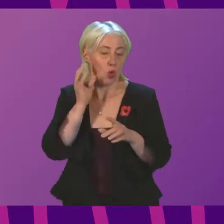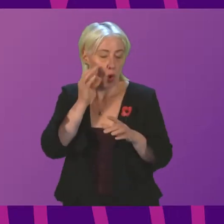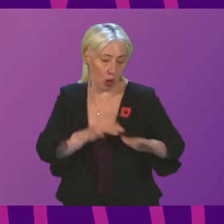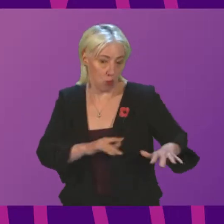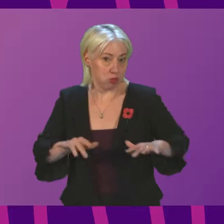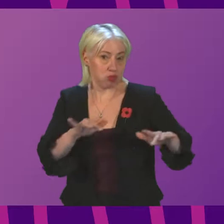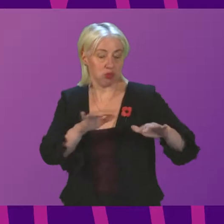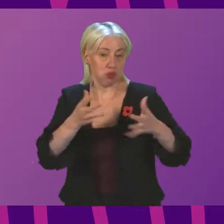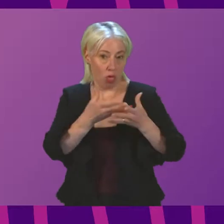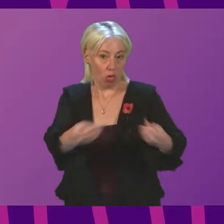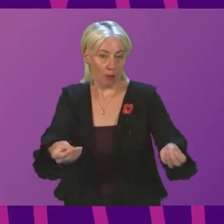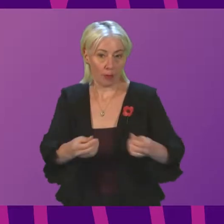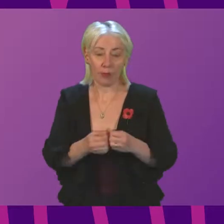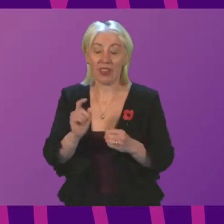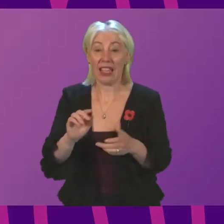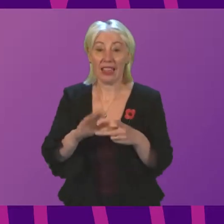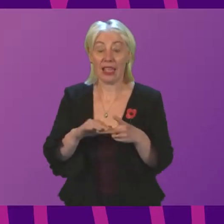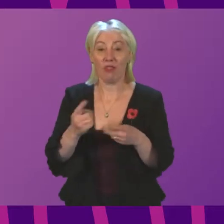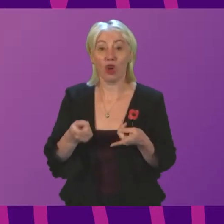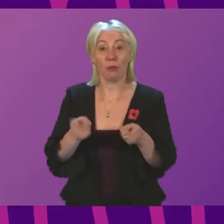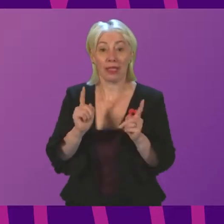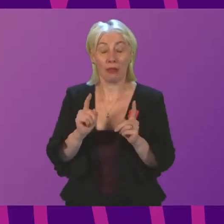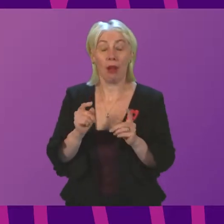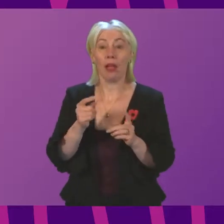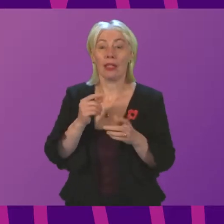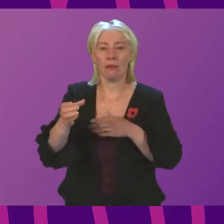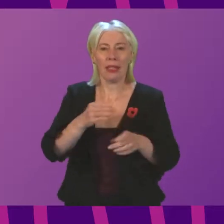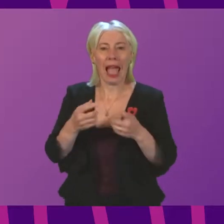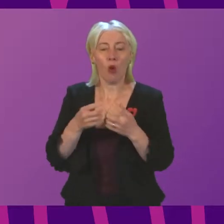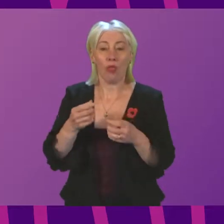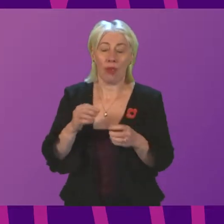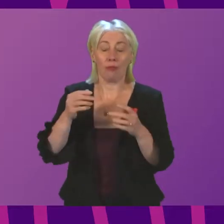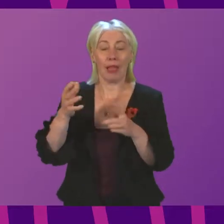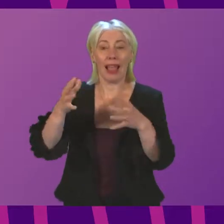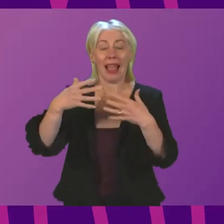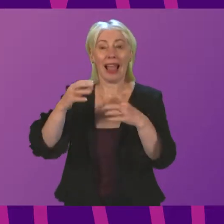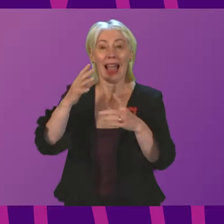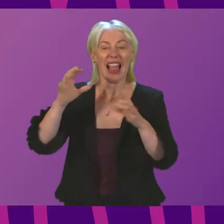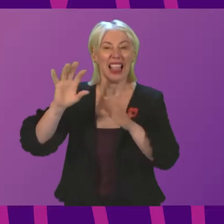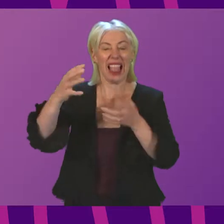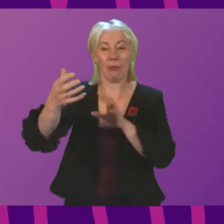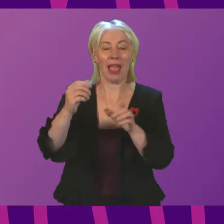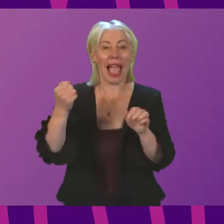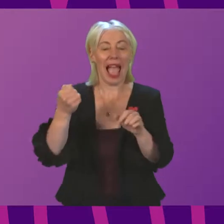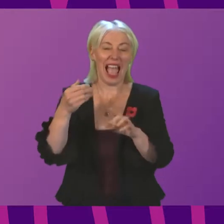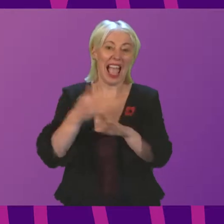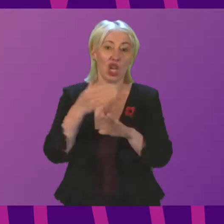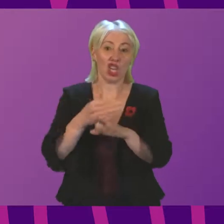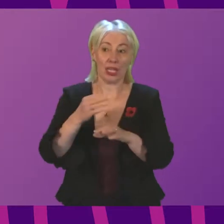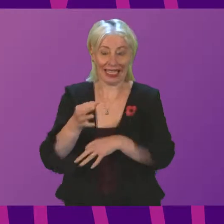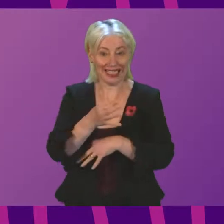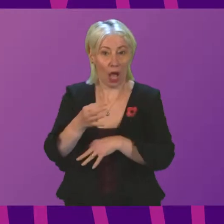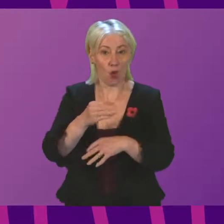First Minister outline further detail on how the Climate Action Town Programme will work to help tackle the global climate emergency?